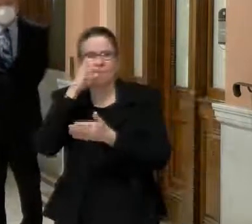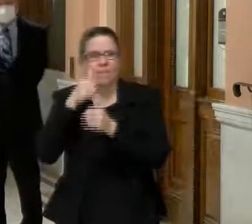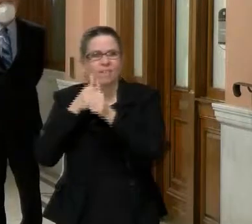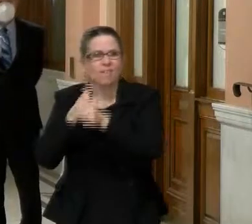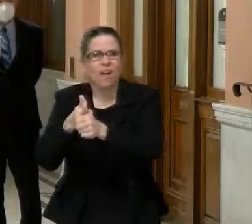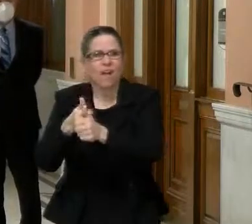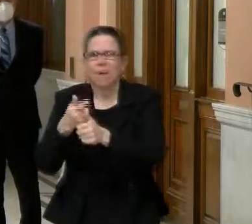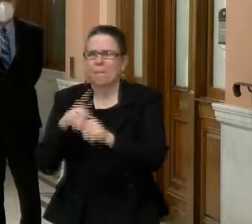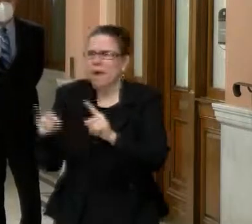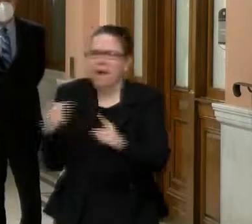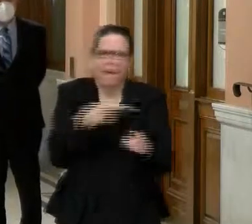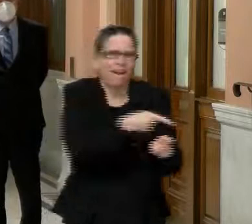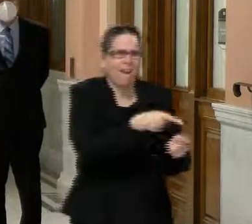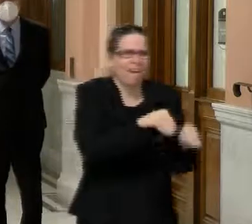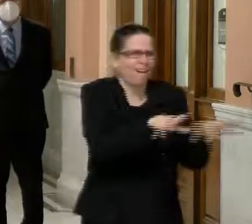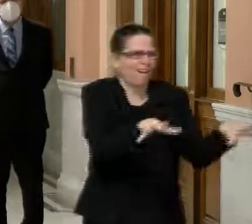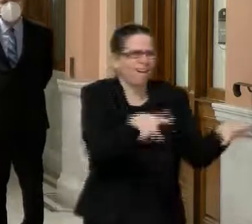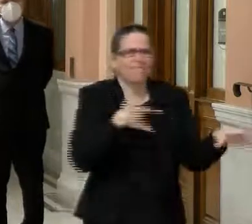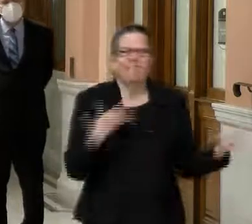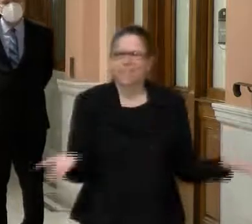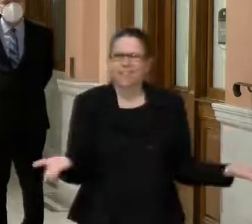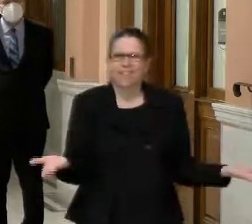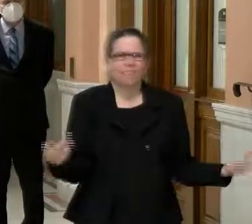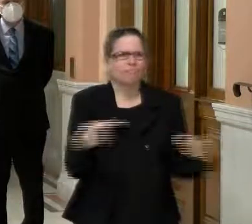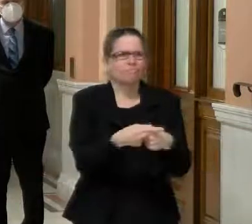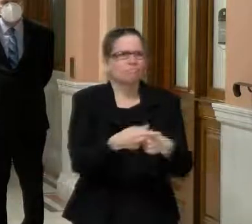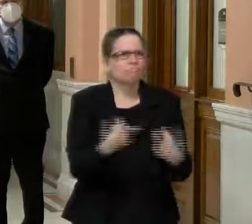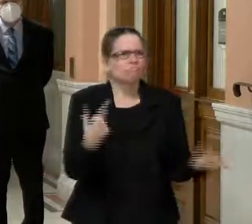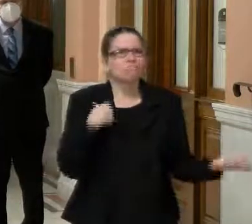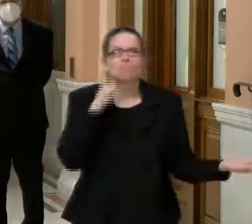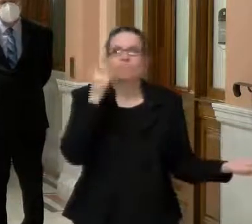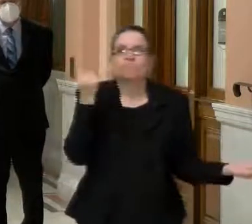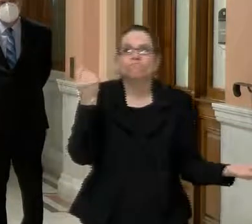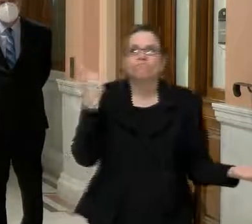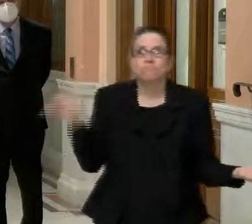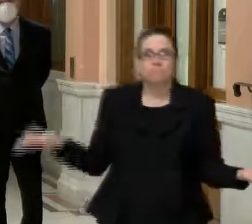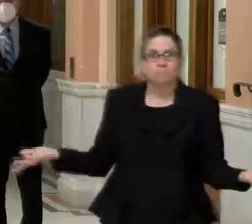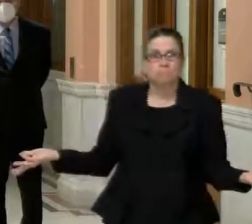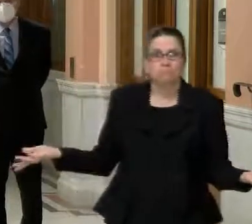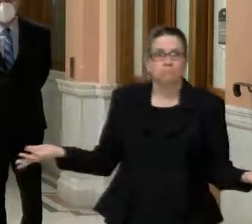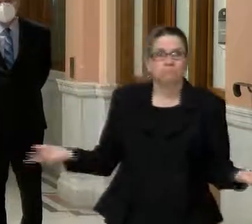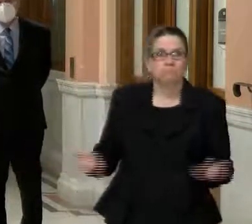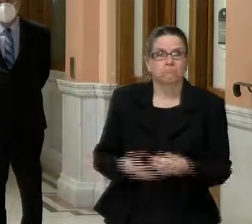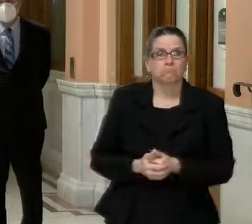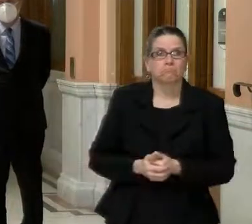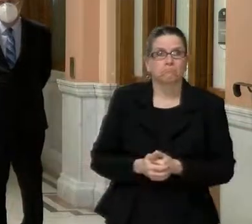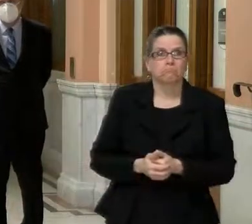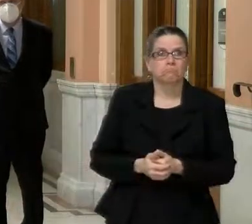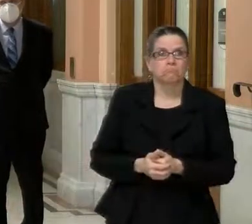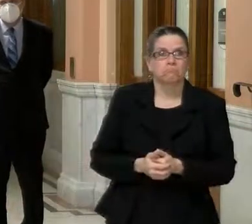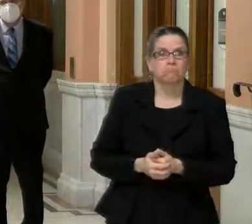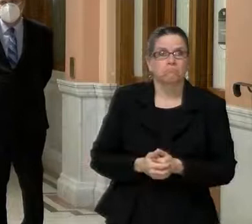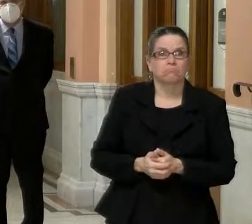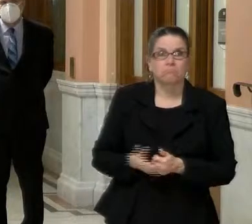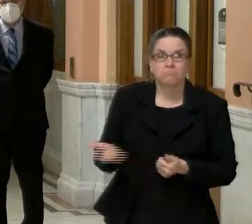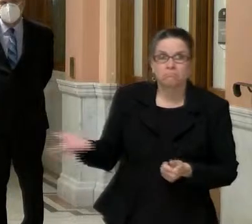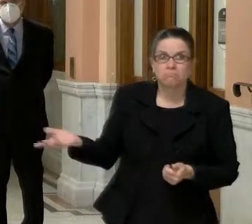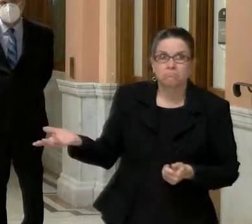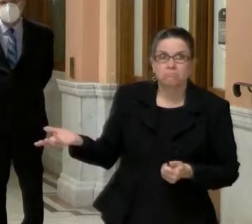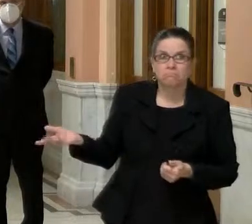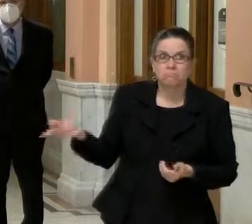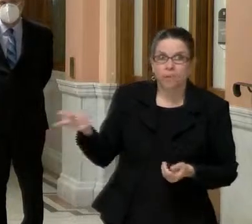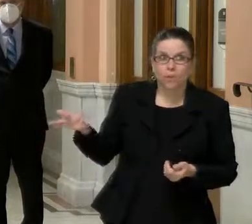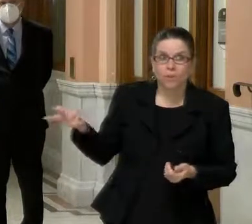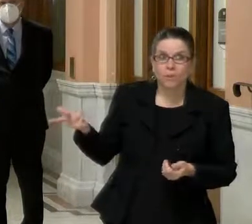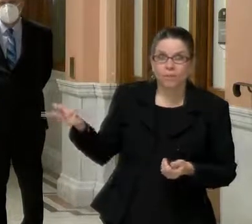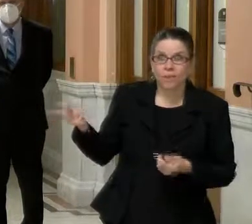uh, lifting of things bumps into the reality on the ground. You know, is that something that you guys work